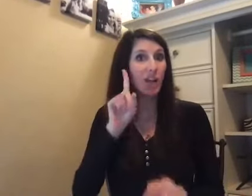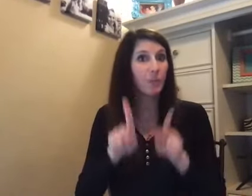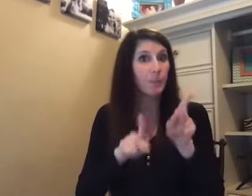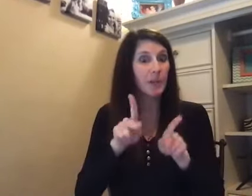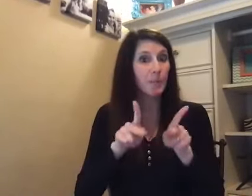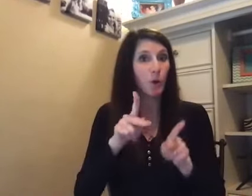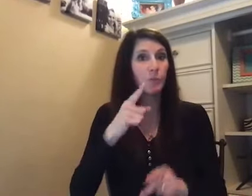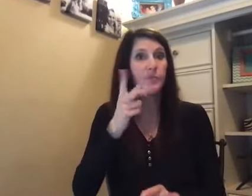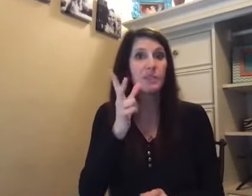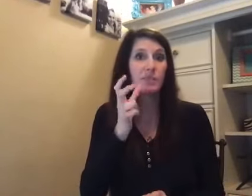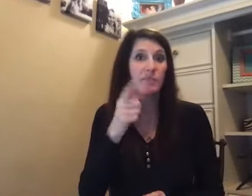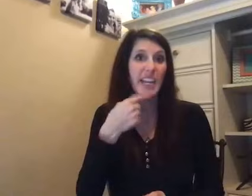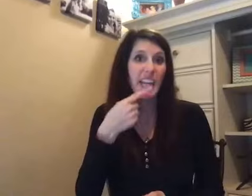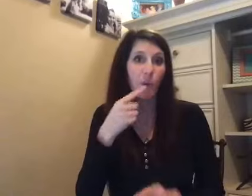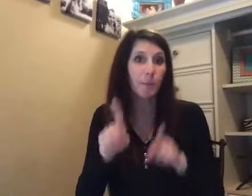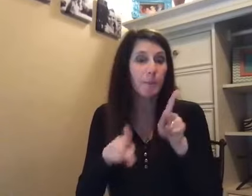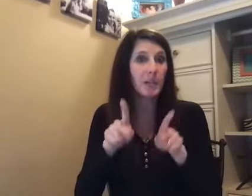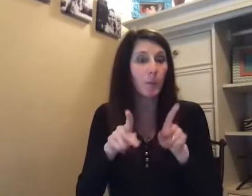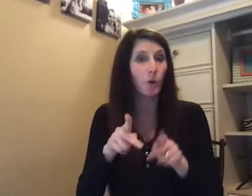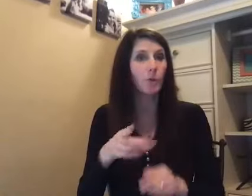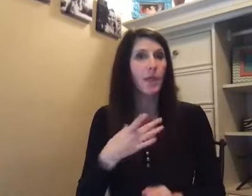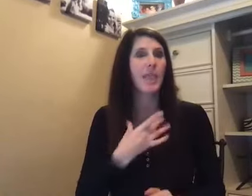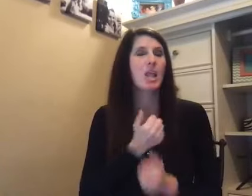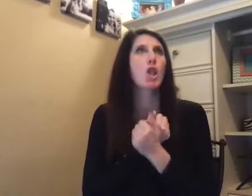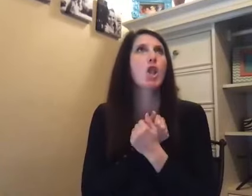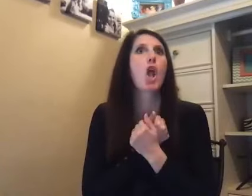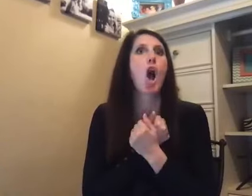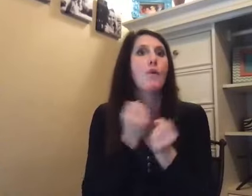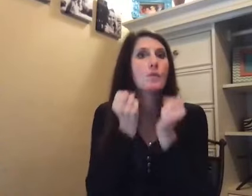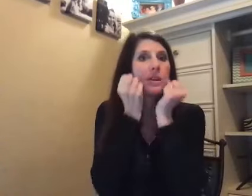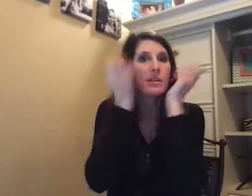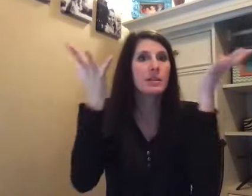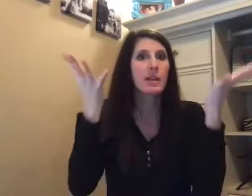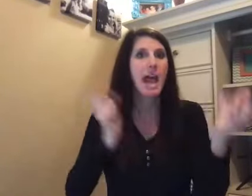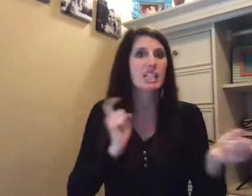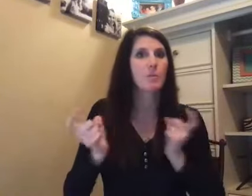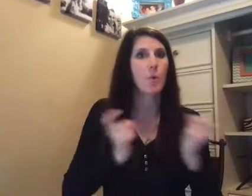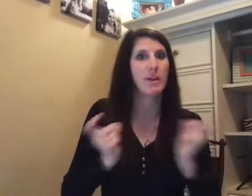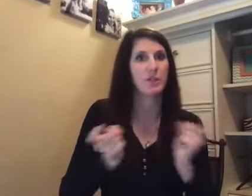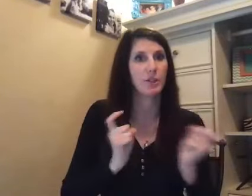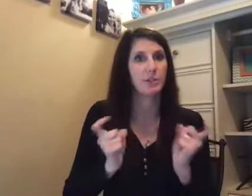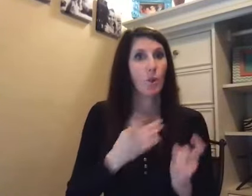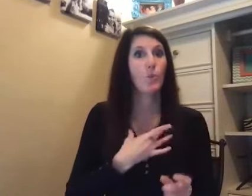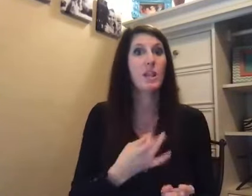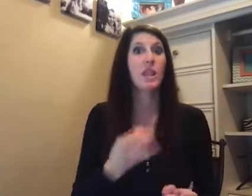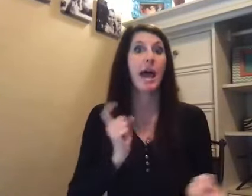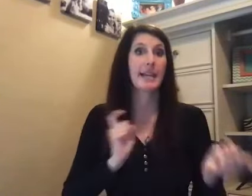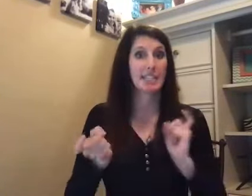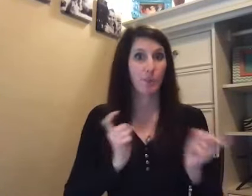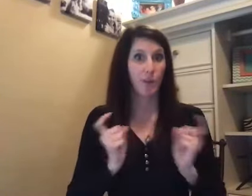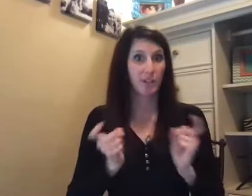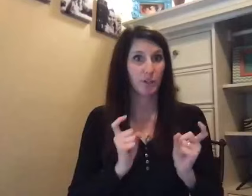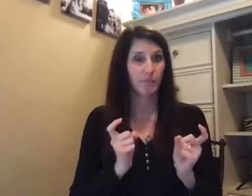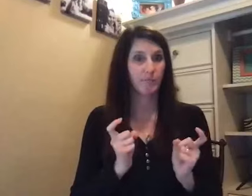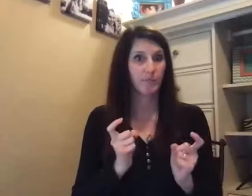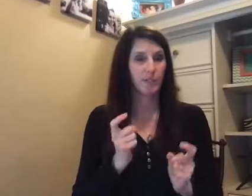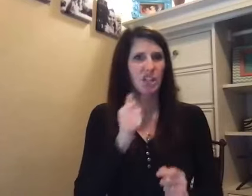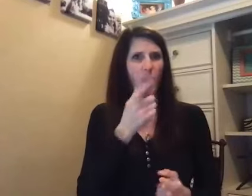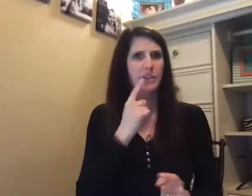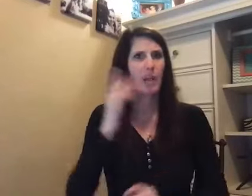people, hearing people, they love expression. We like expression. You know what they?